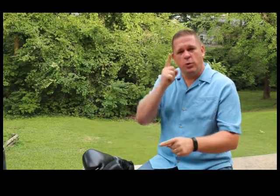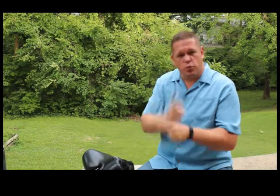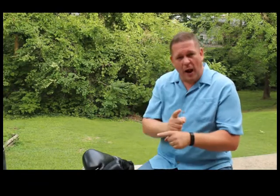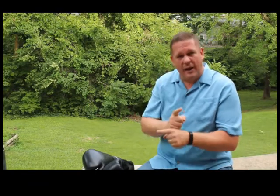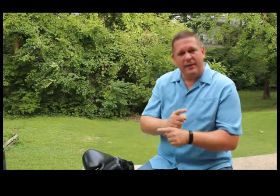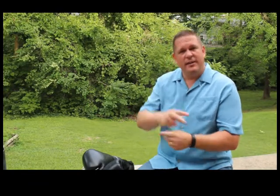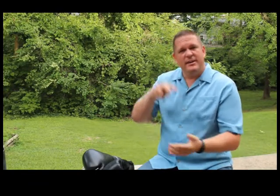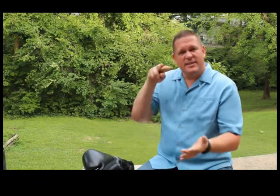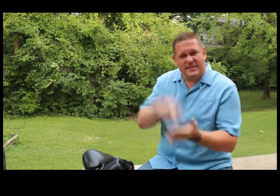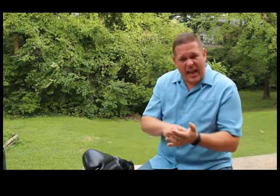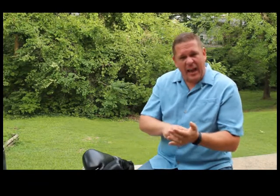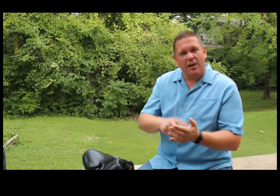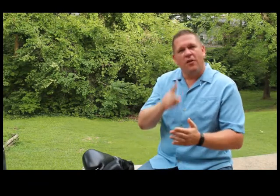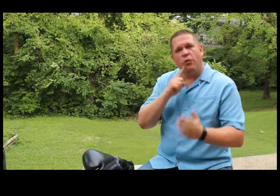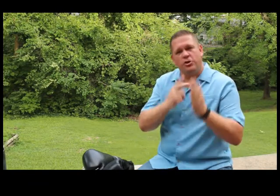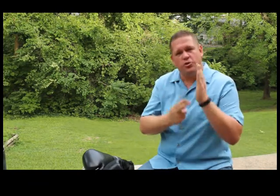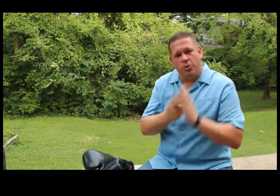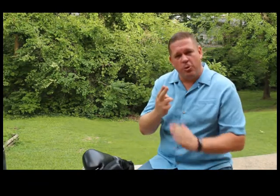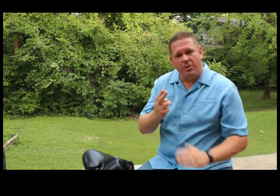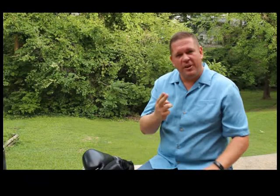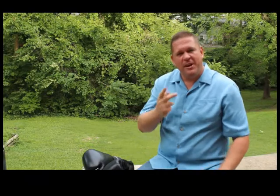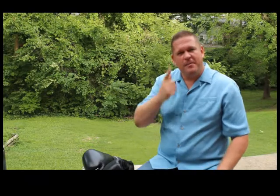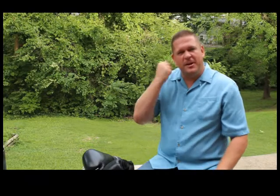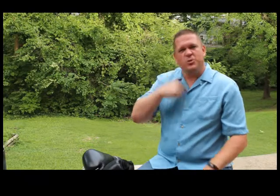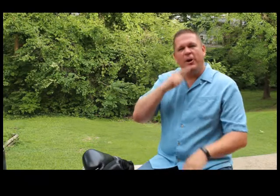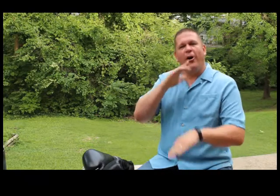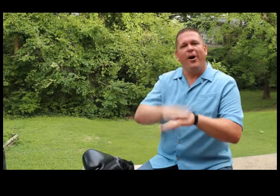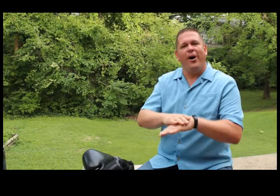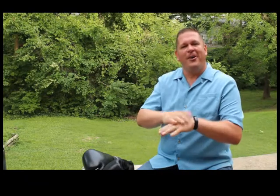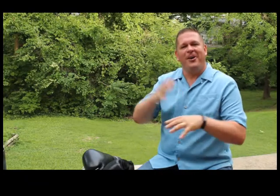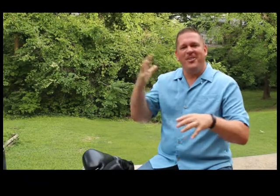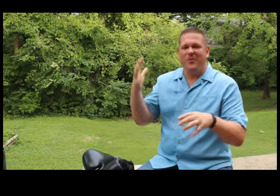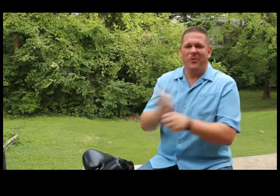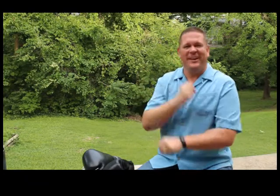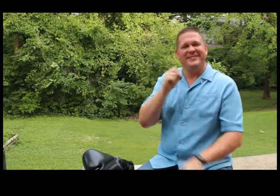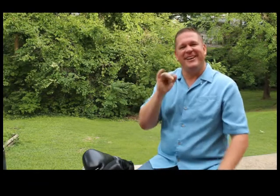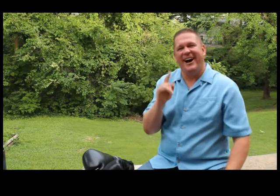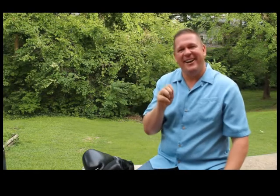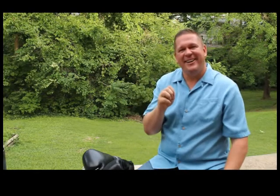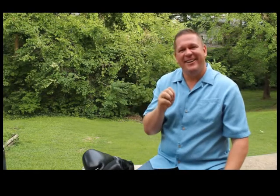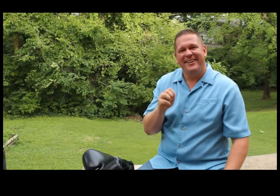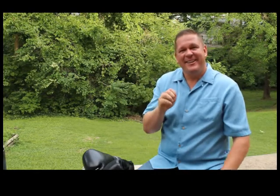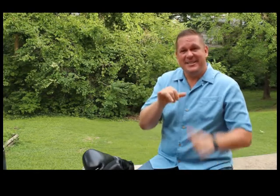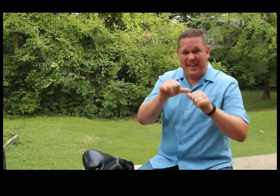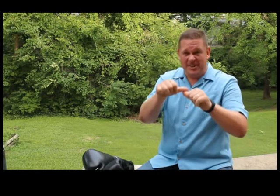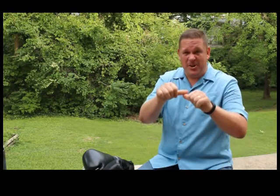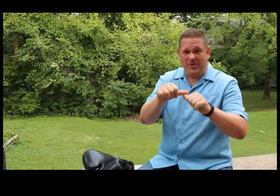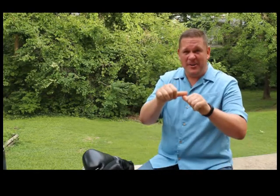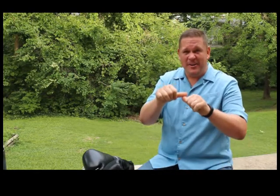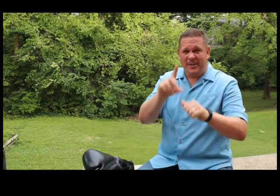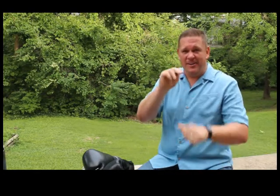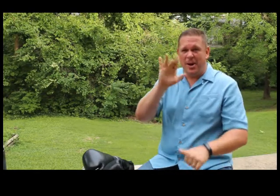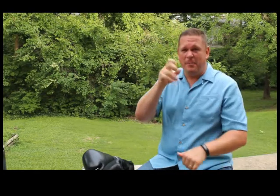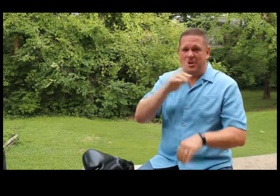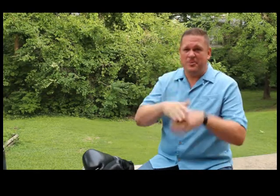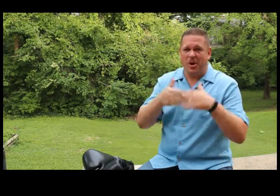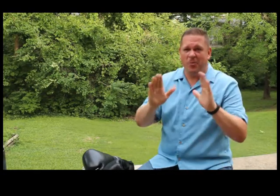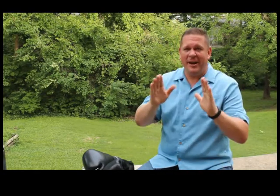what's right. Stand for what's truth. Because we are on the winning side. Stay tuned. Donna Bishop's on her way.